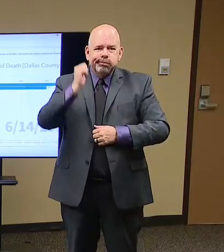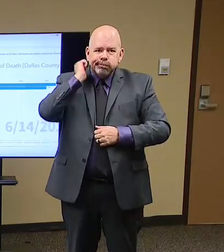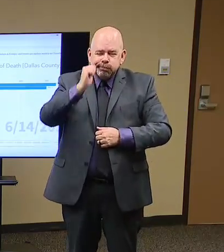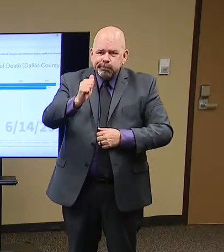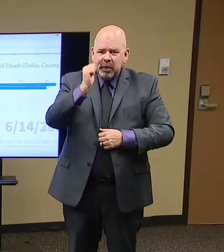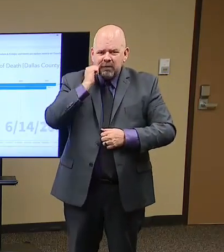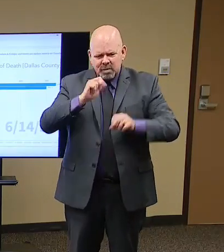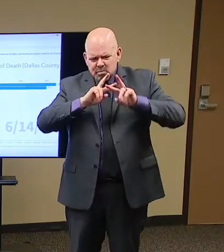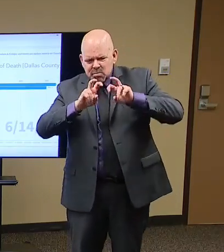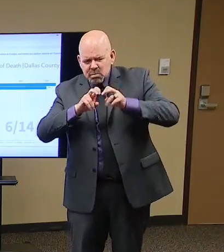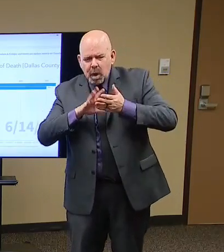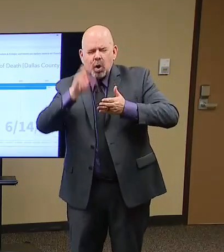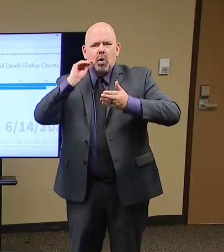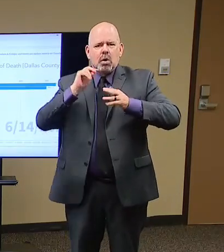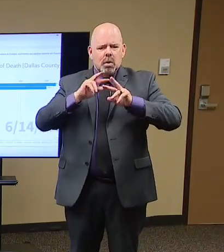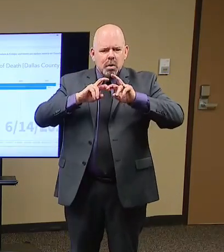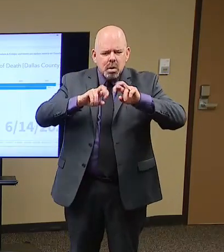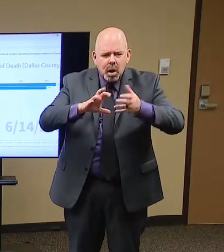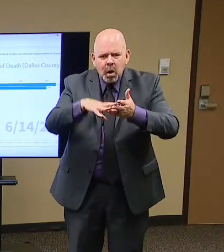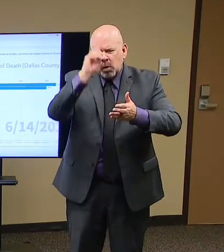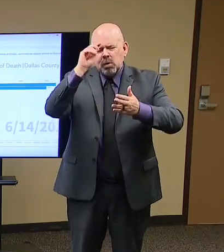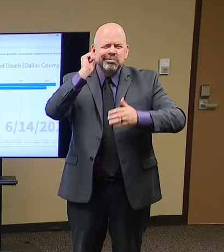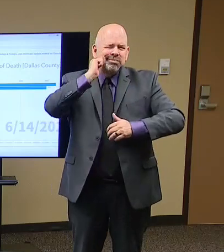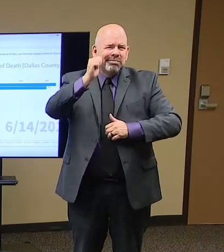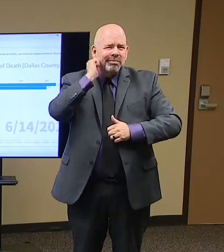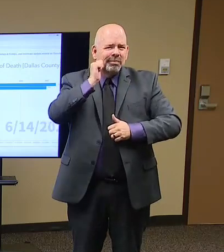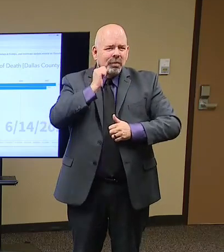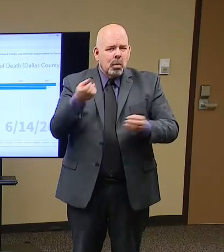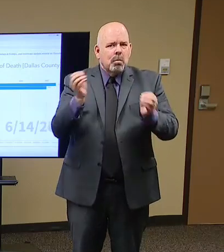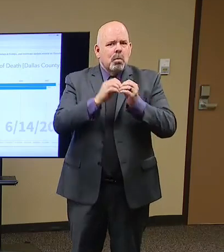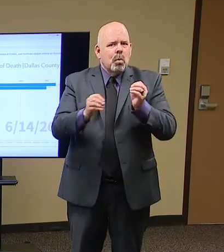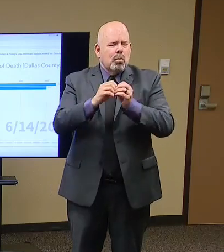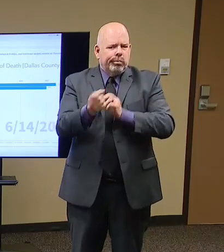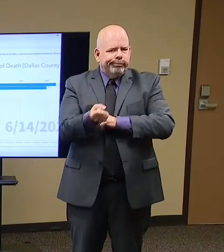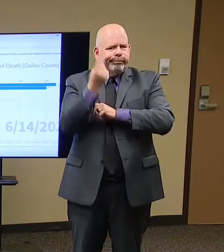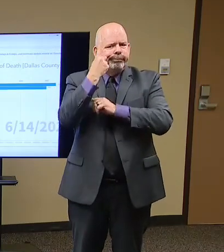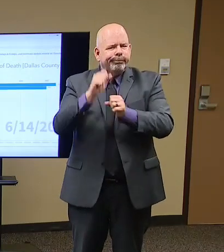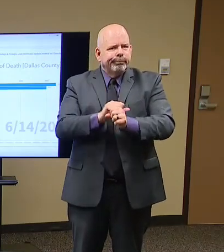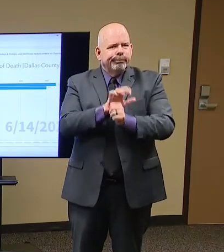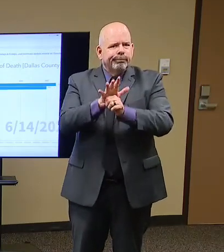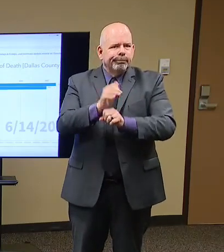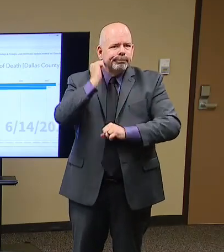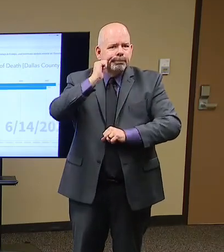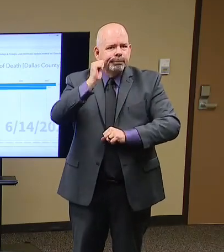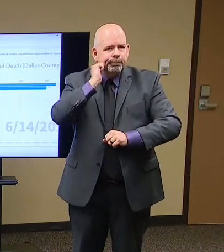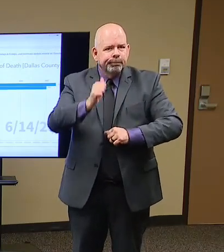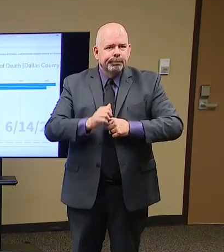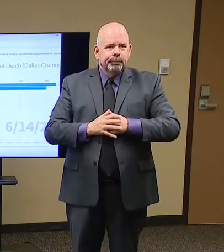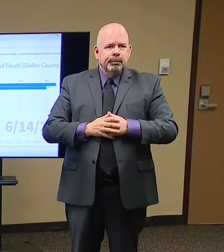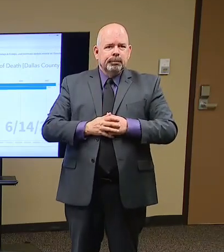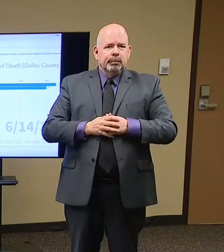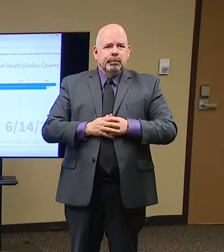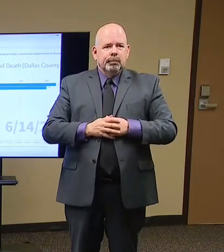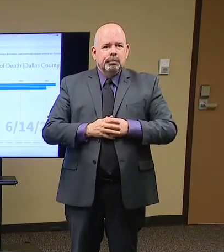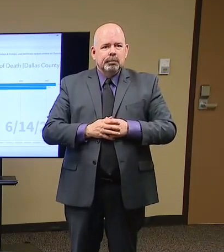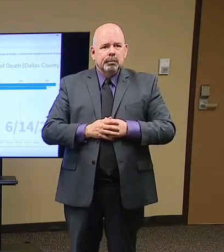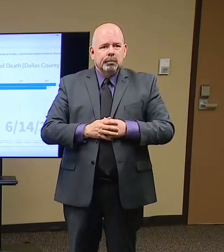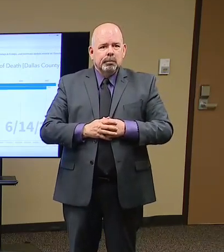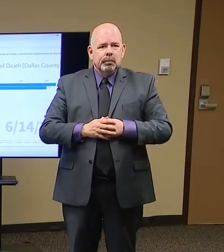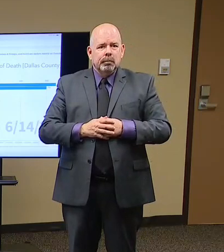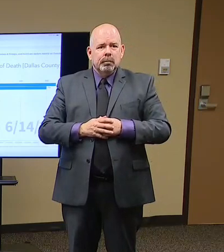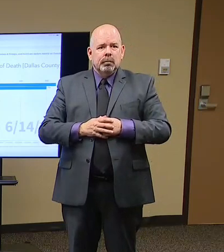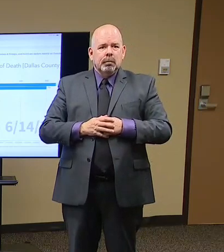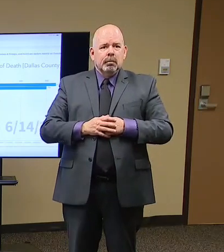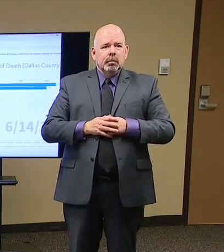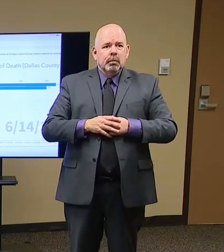effects of this and consequences. And so, again, I think the message would be that everyone needs to be